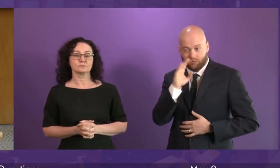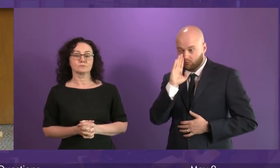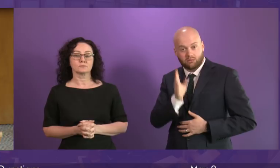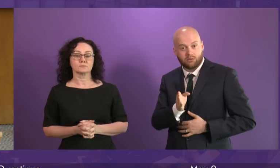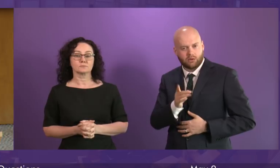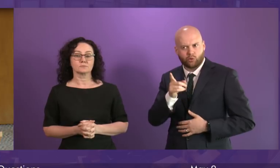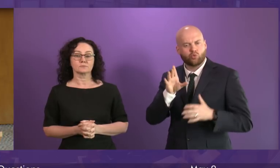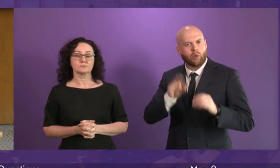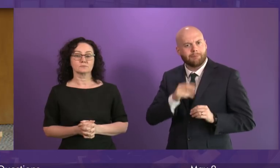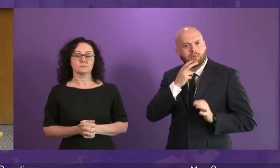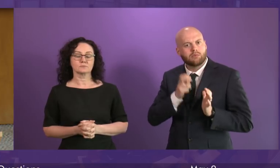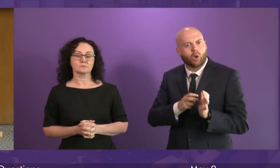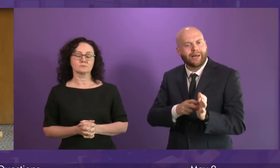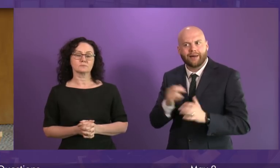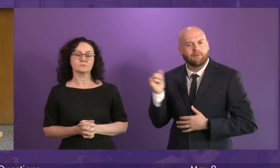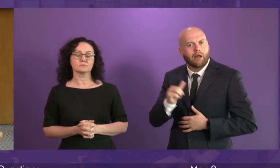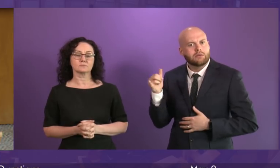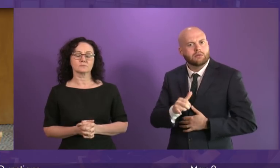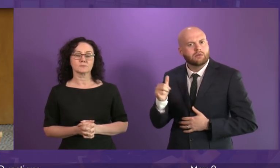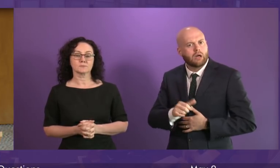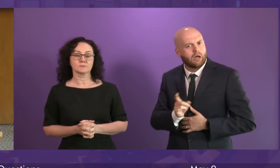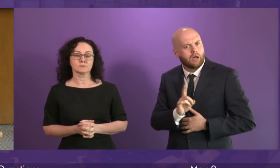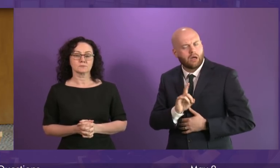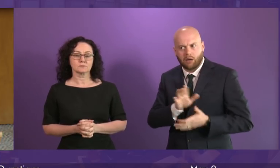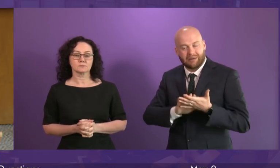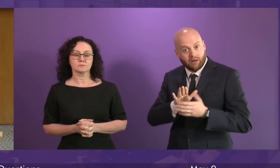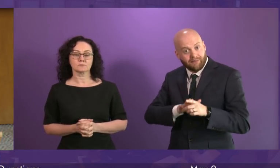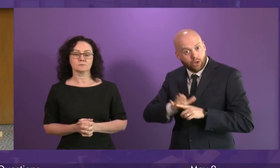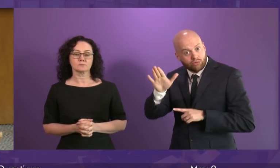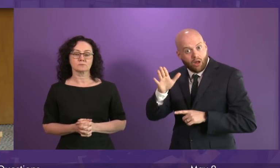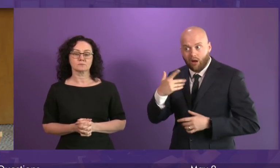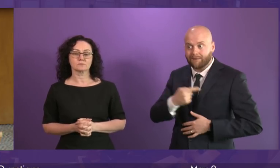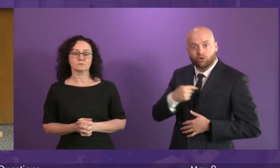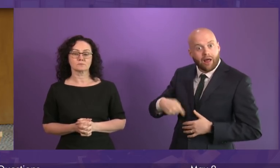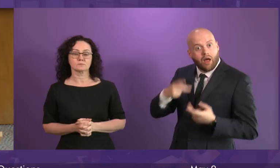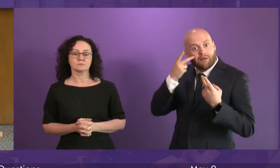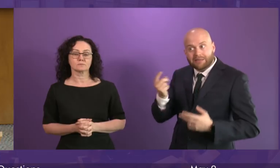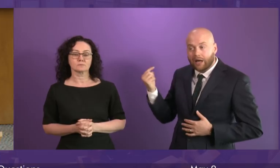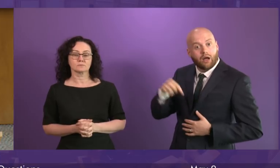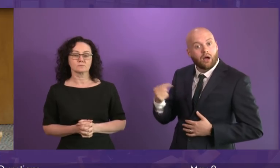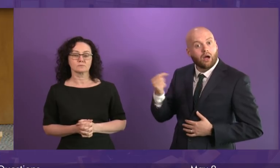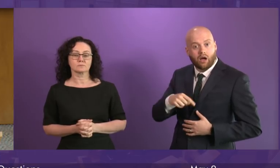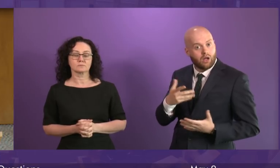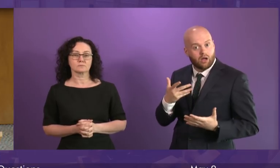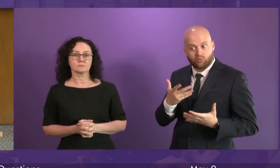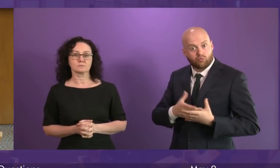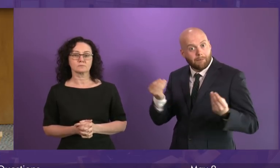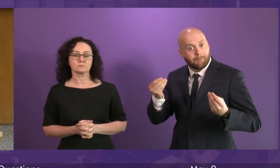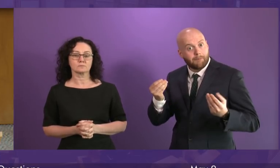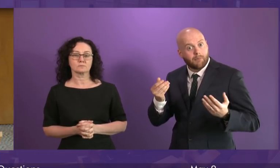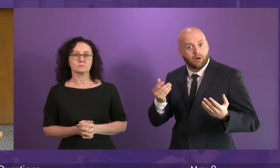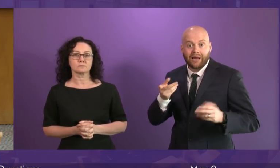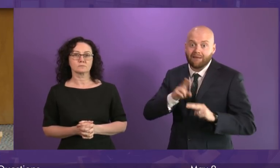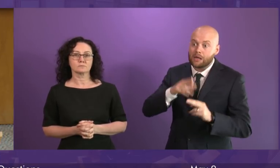in doubt. Does the First Minister share my concern that the potential loss of this route will be a huge loss to the Scottish